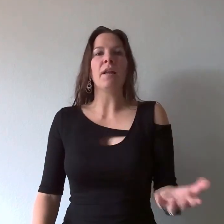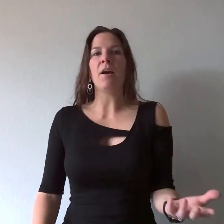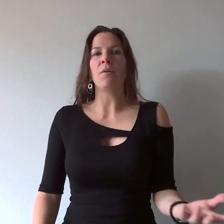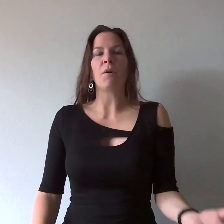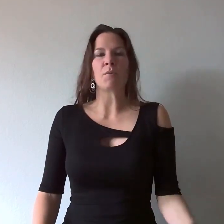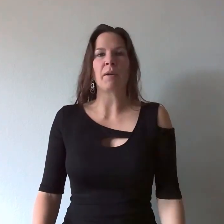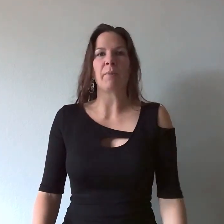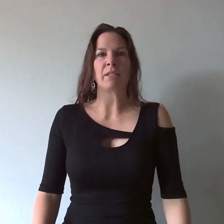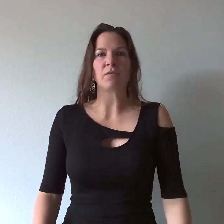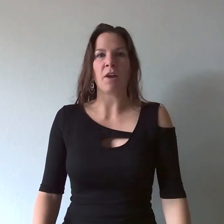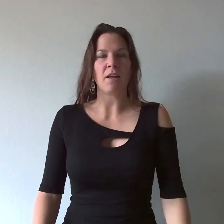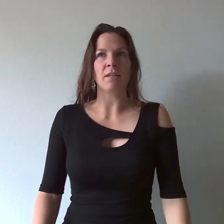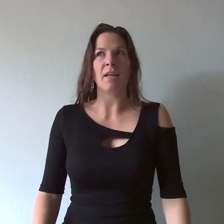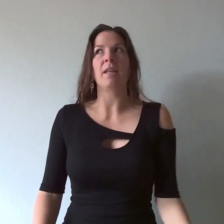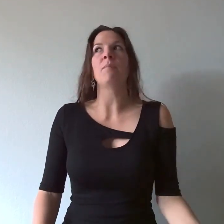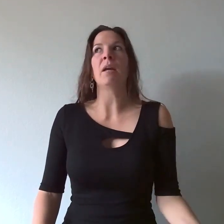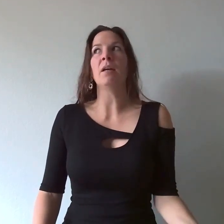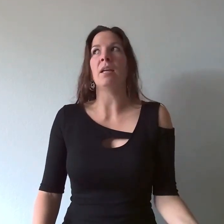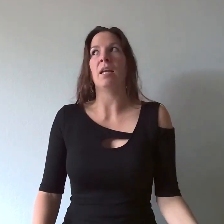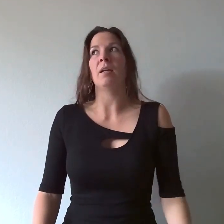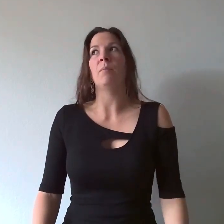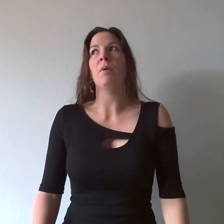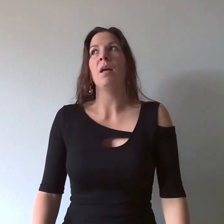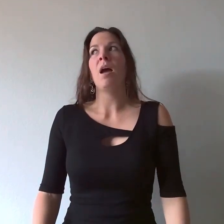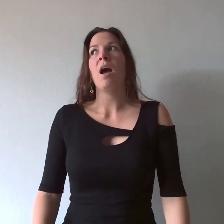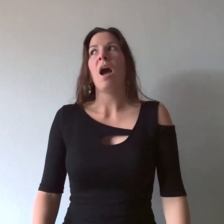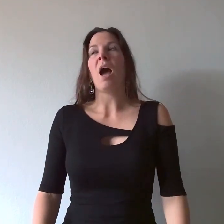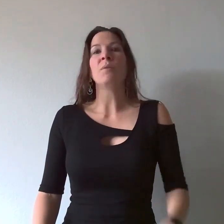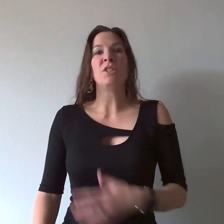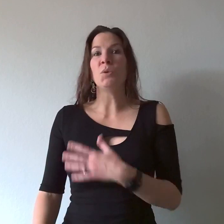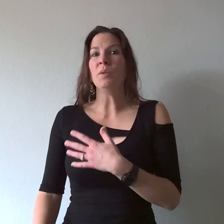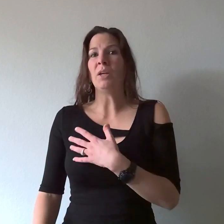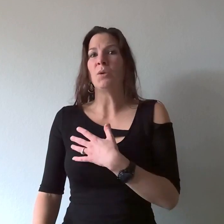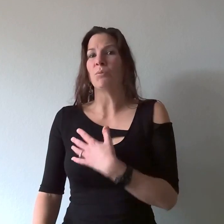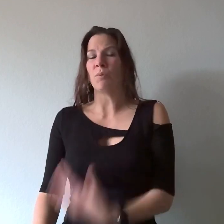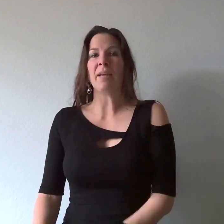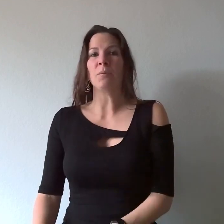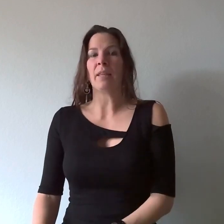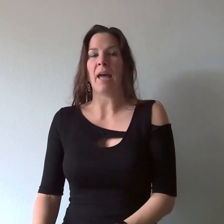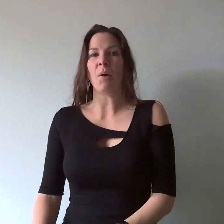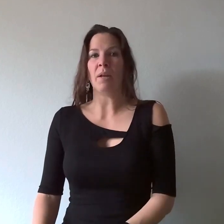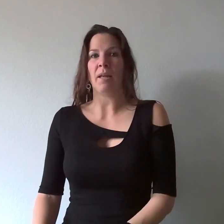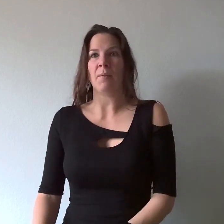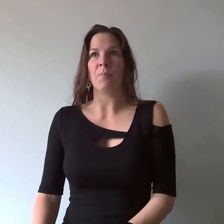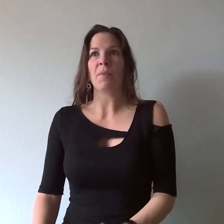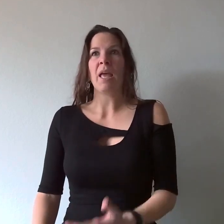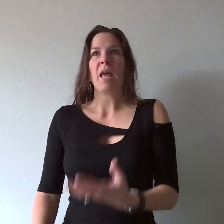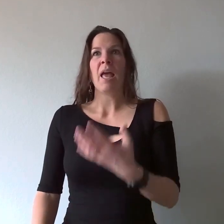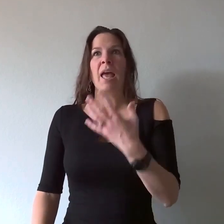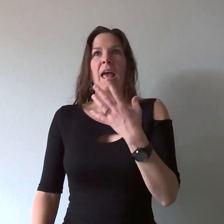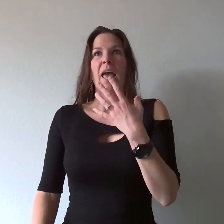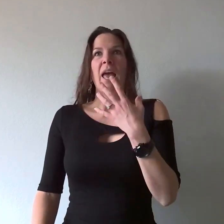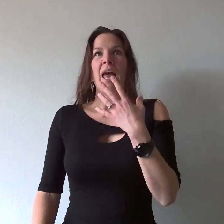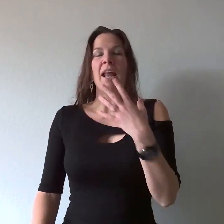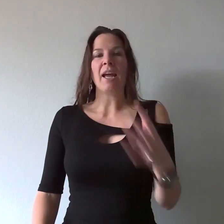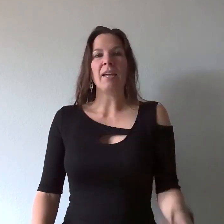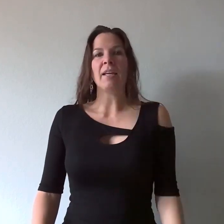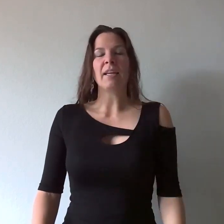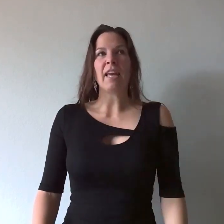outgrown my best friend that had married him I was doing great without him and I gave